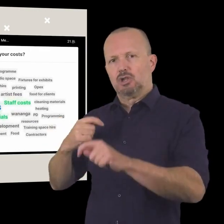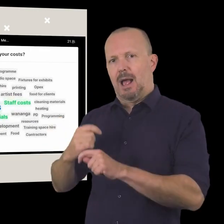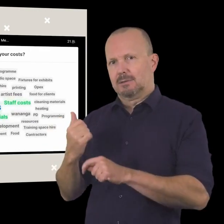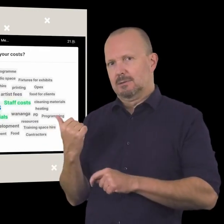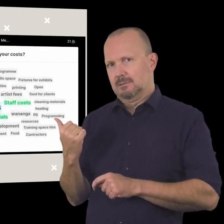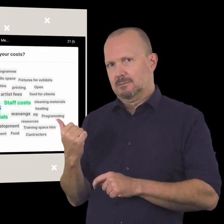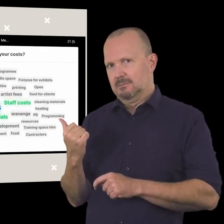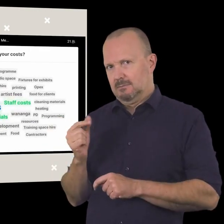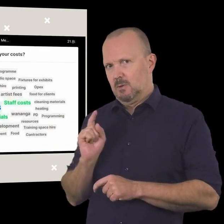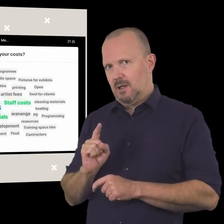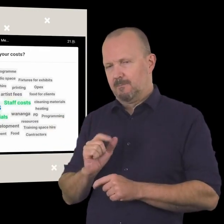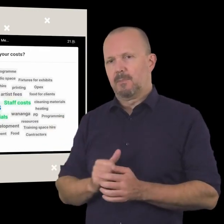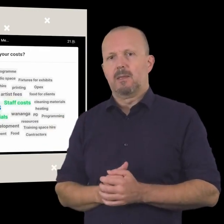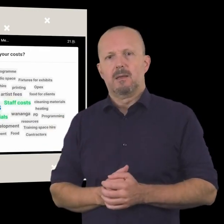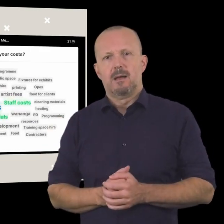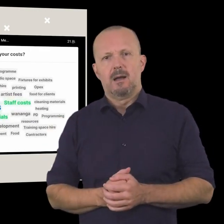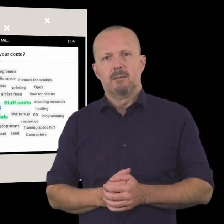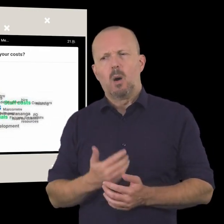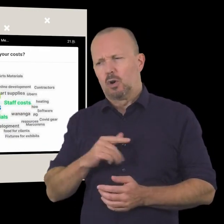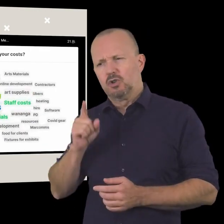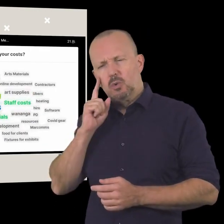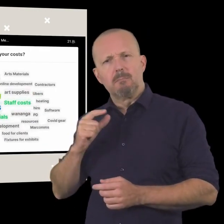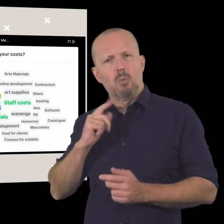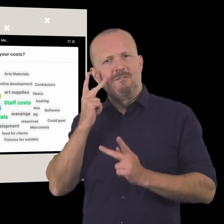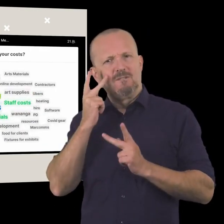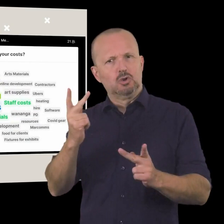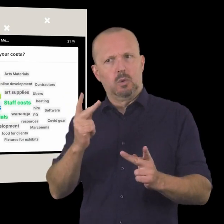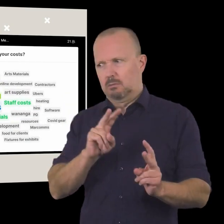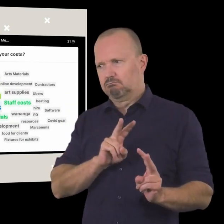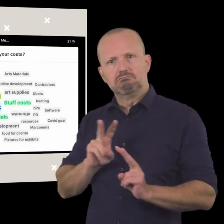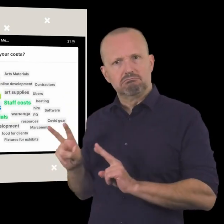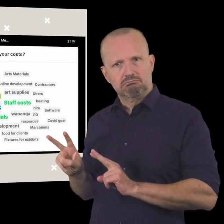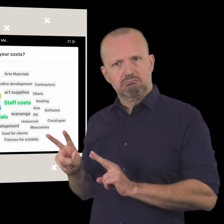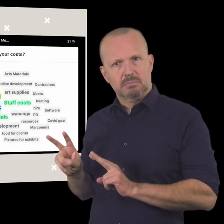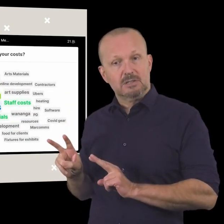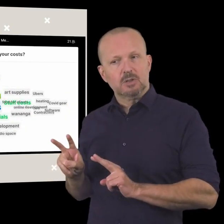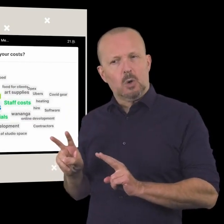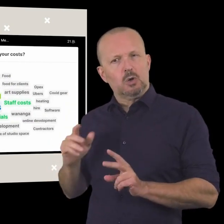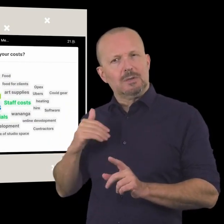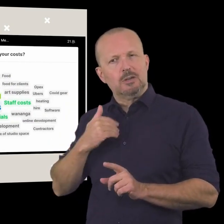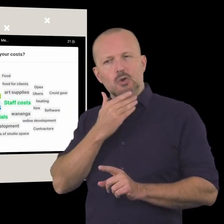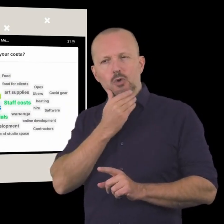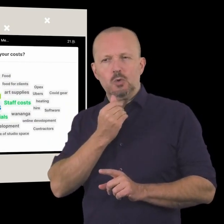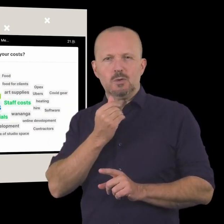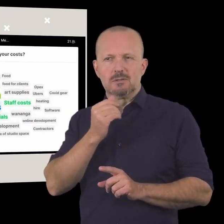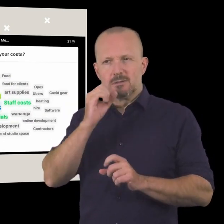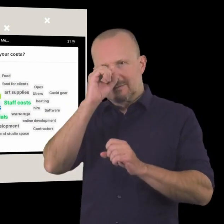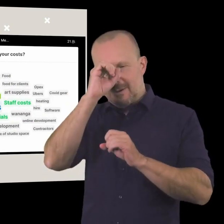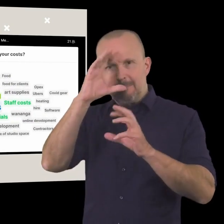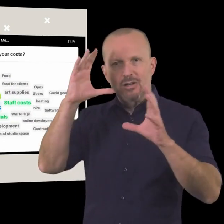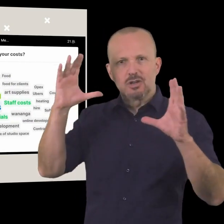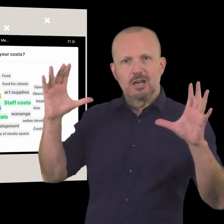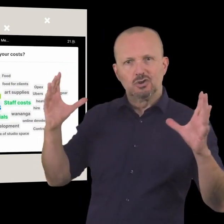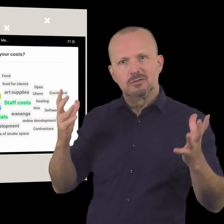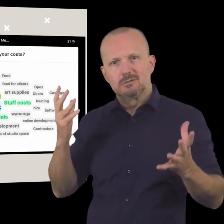chart here for just one second so i wanted to do this uh in a bit more of a visual way uh and you'll need to use your powers of imagination